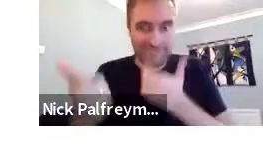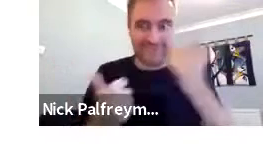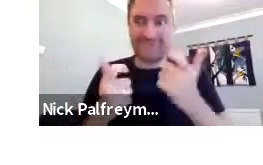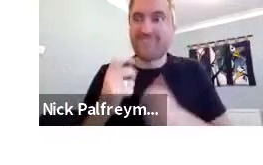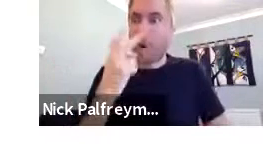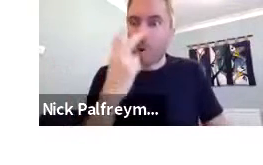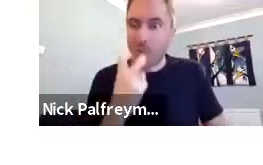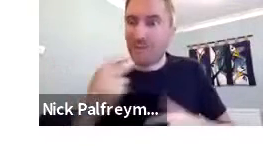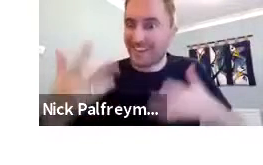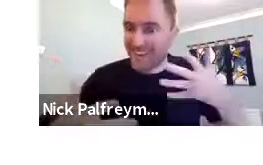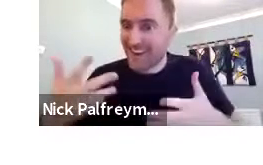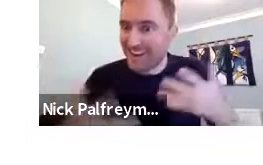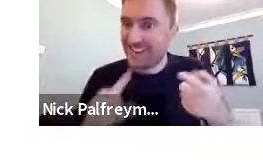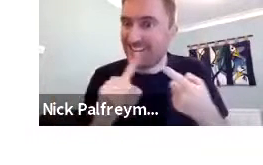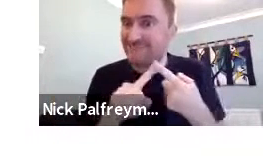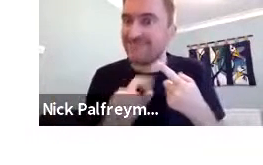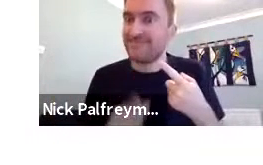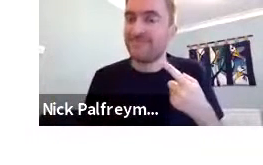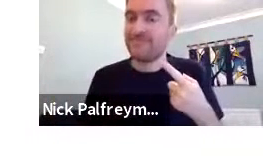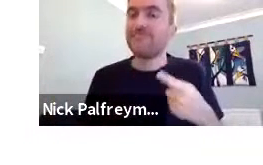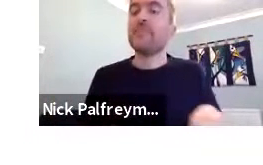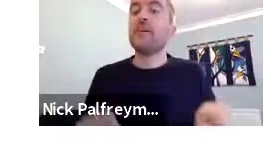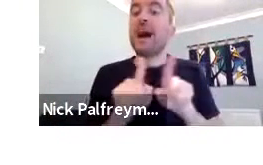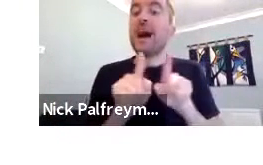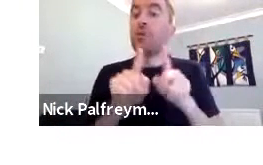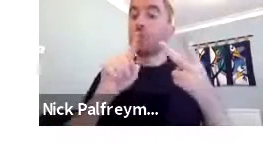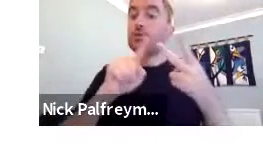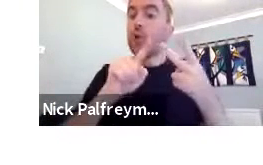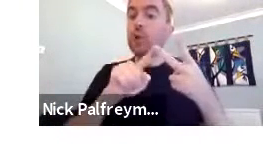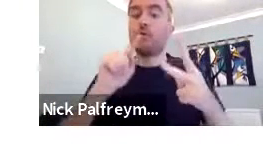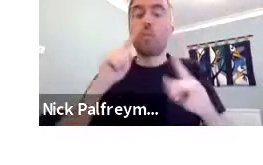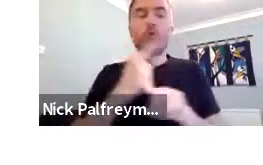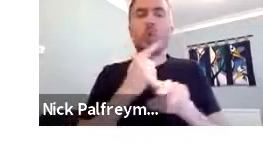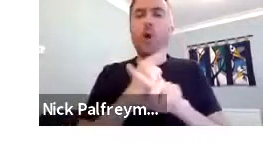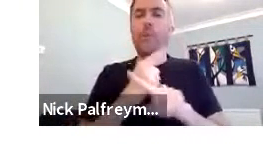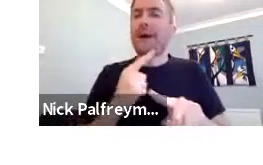why it was hard to find some of these older sign language users.